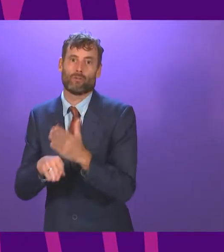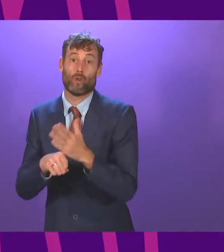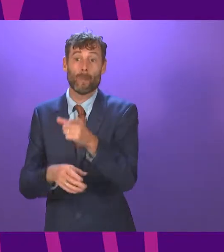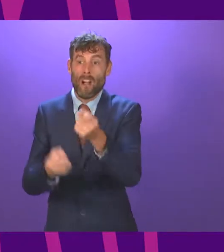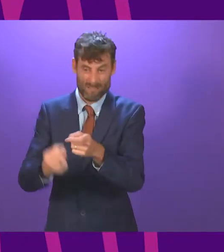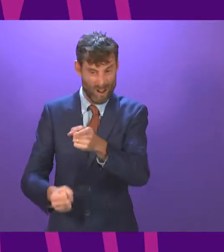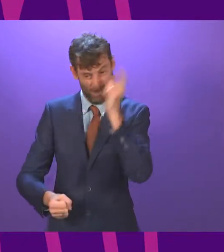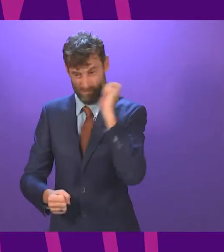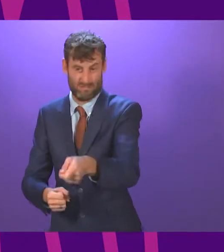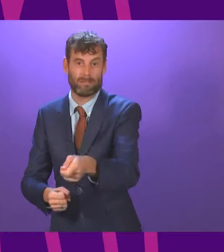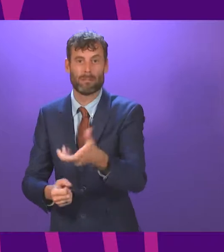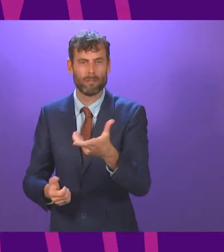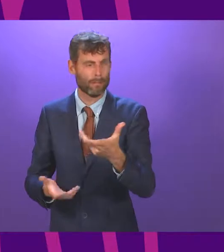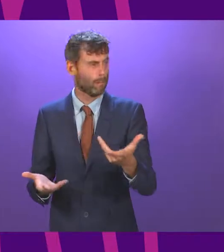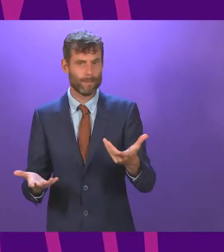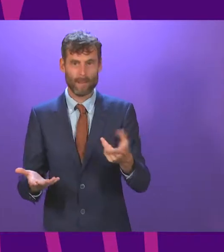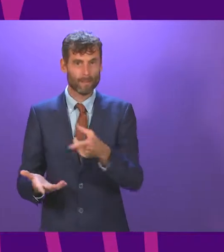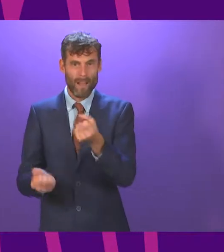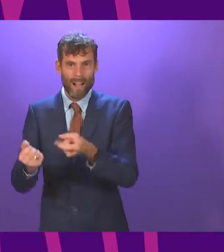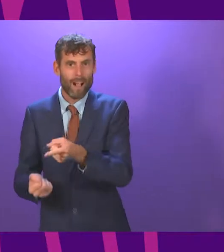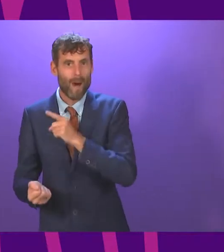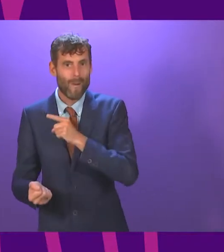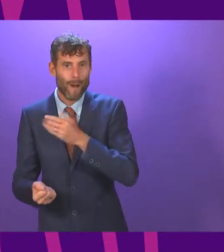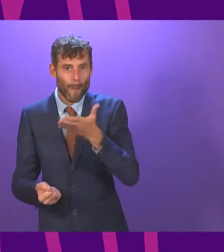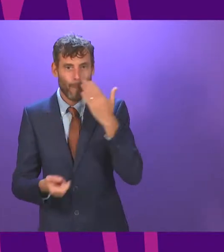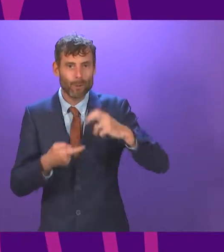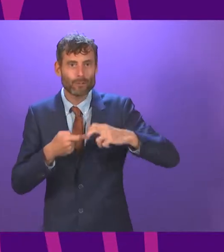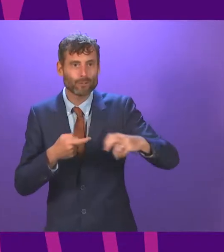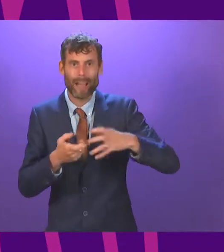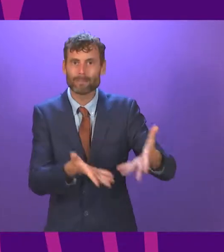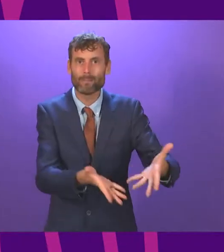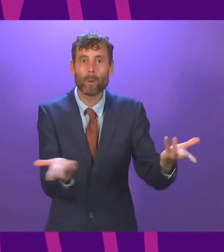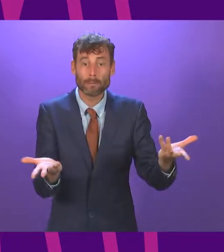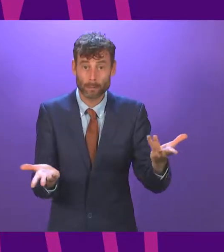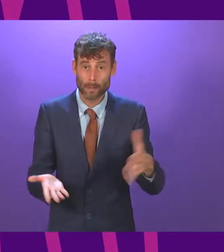where no public transport exists, hardly provide you with any confidence.